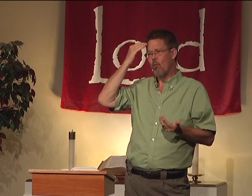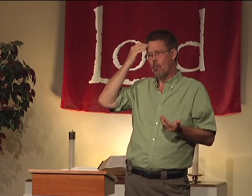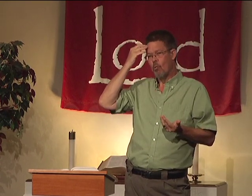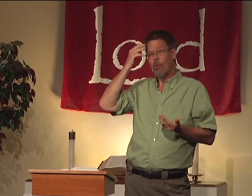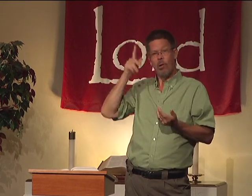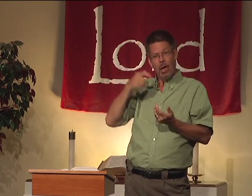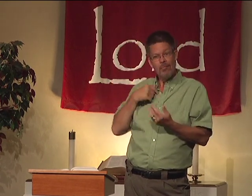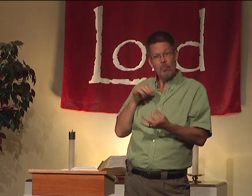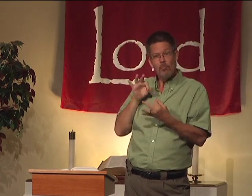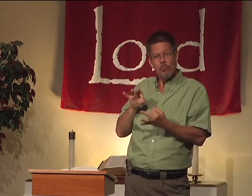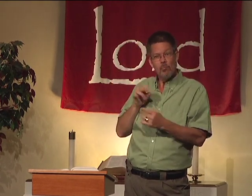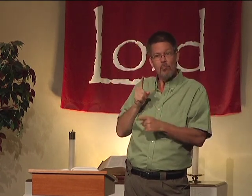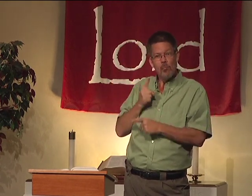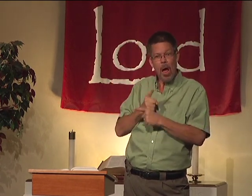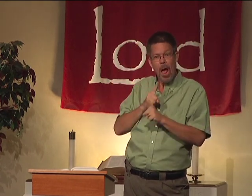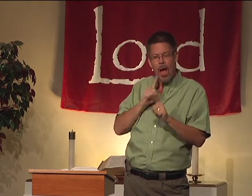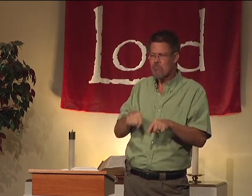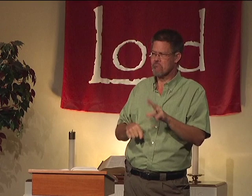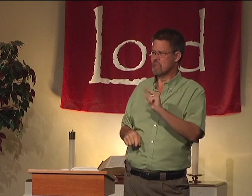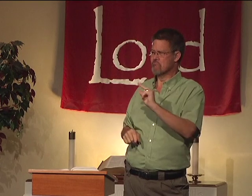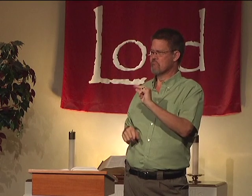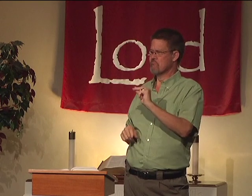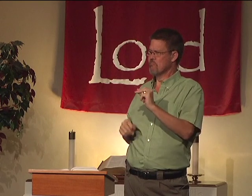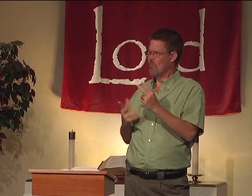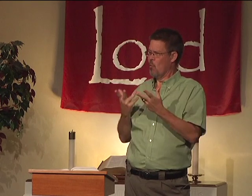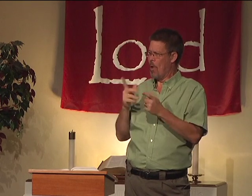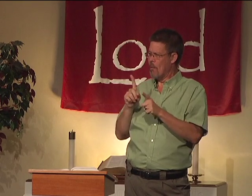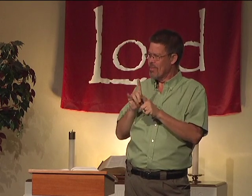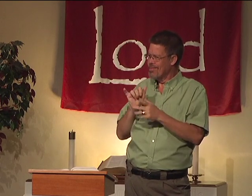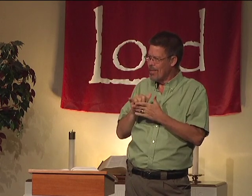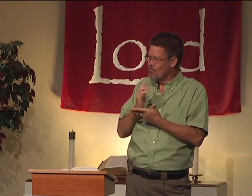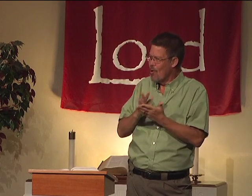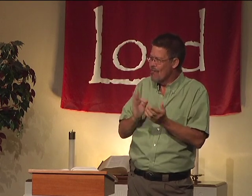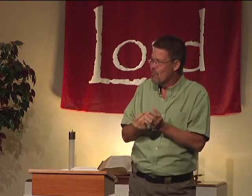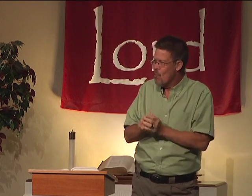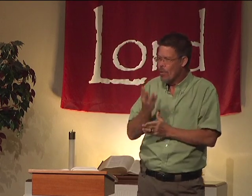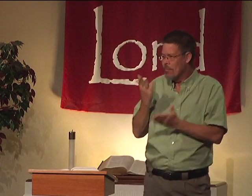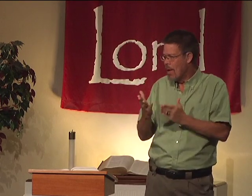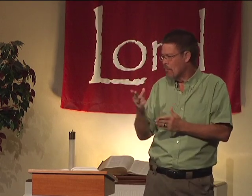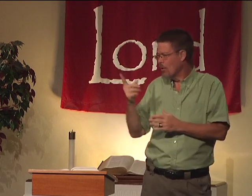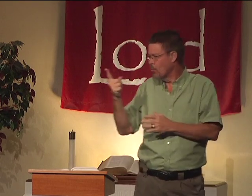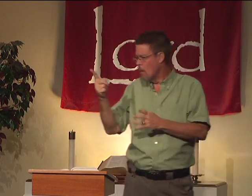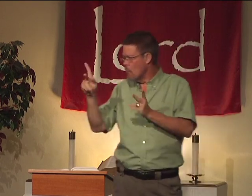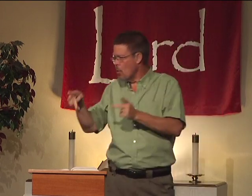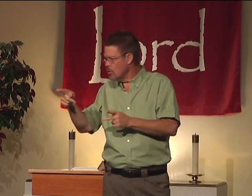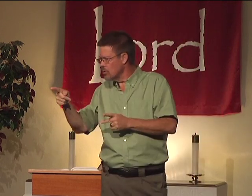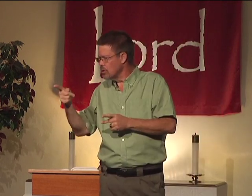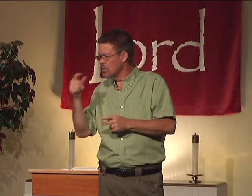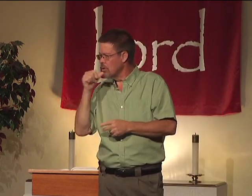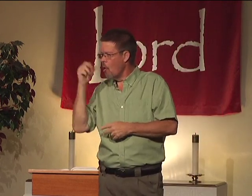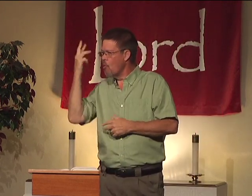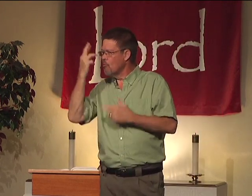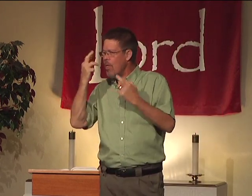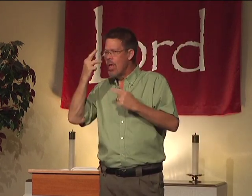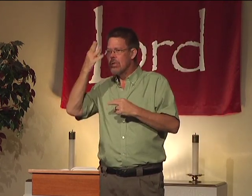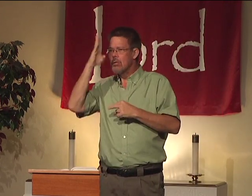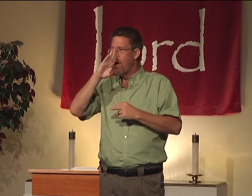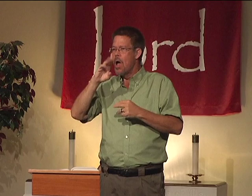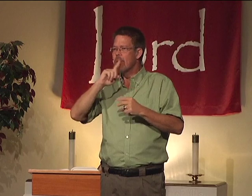what we know. It doesn't mean we have all the right answers. That's part of growing. Maybe one person didn't